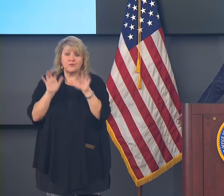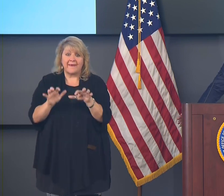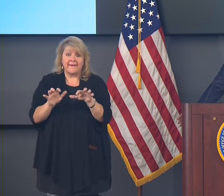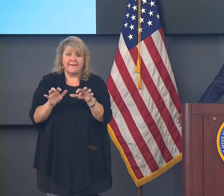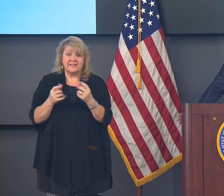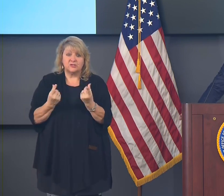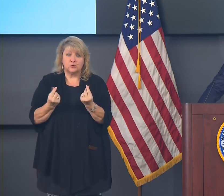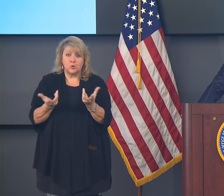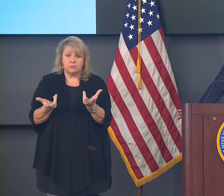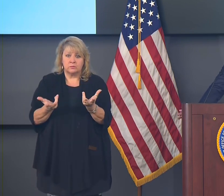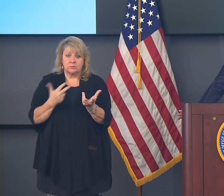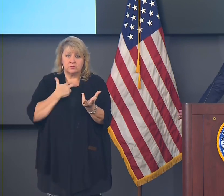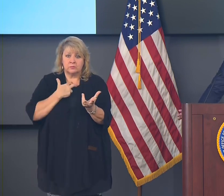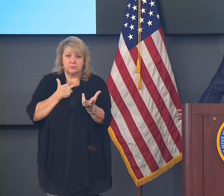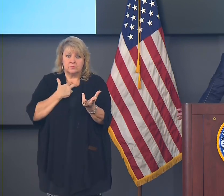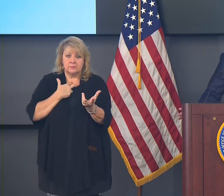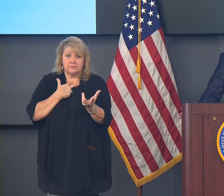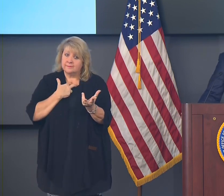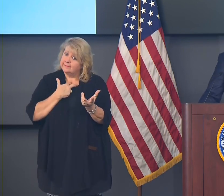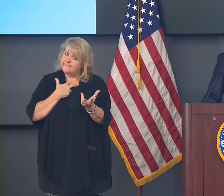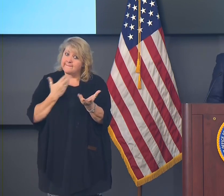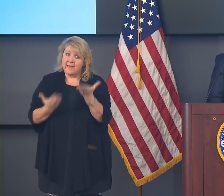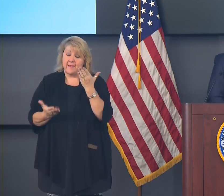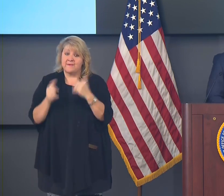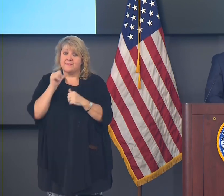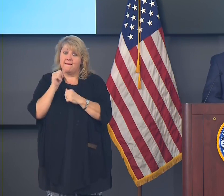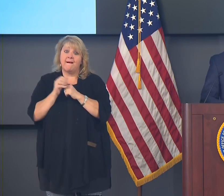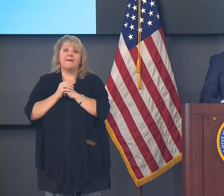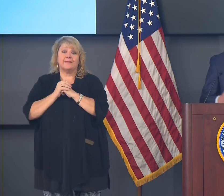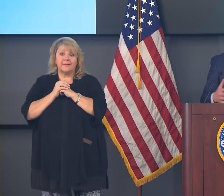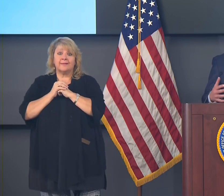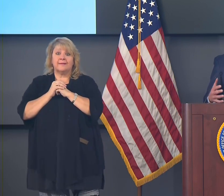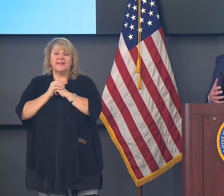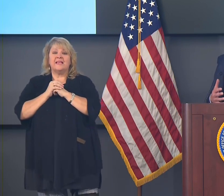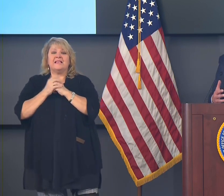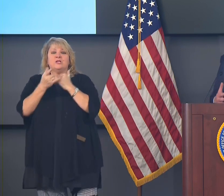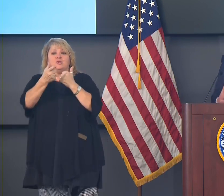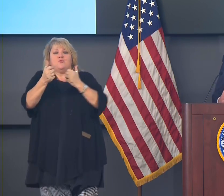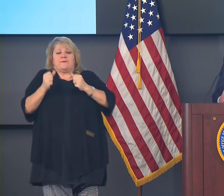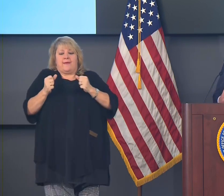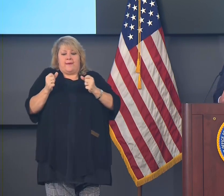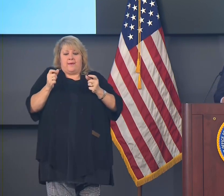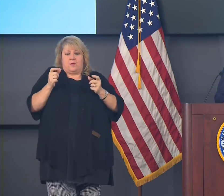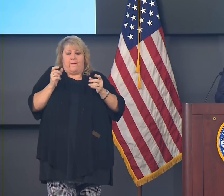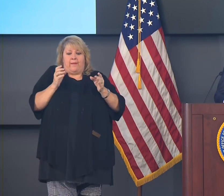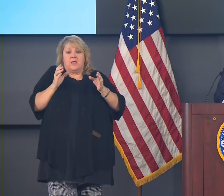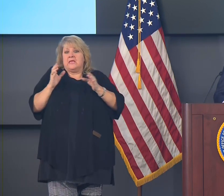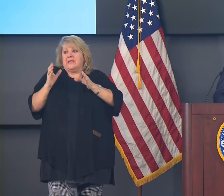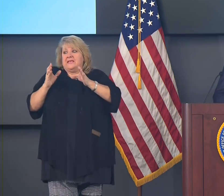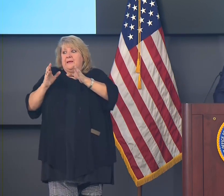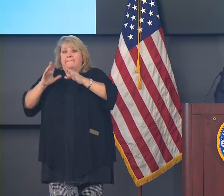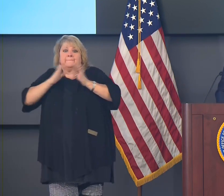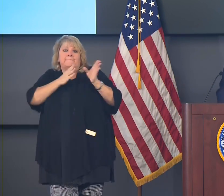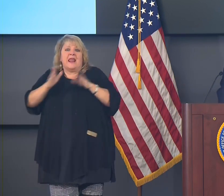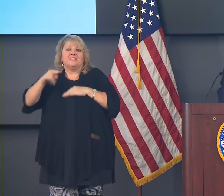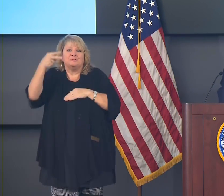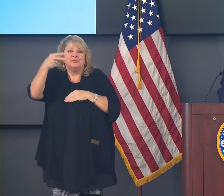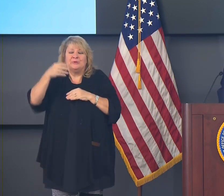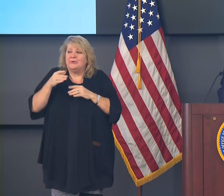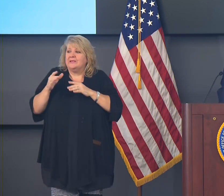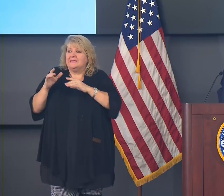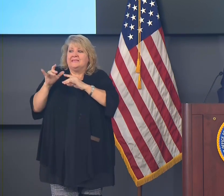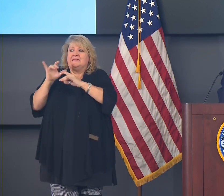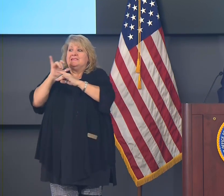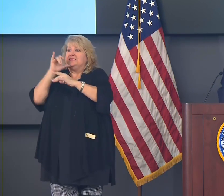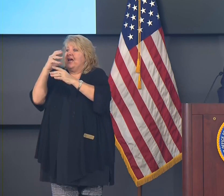not going to be able to do that. And so you have an opportunity now to adjust your plans yet again and make sure that